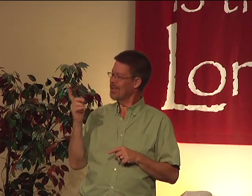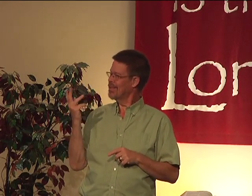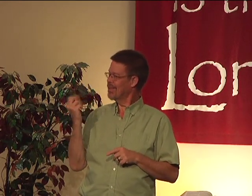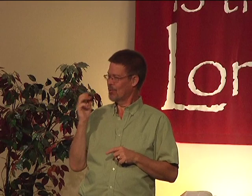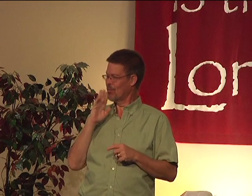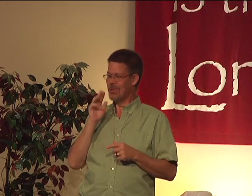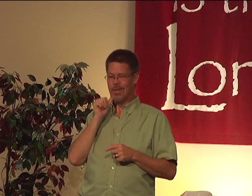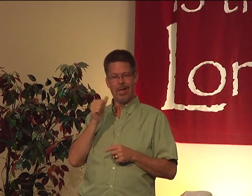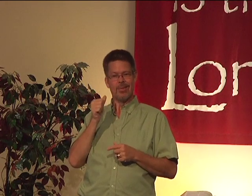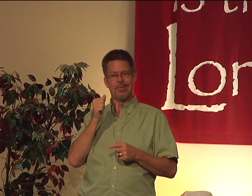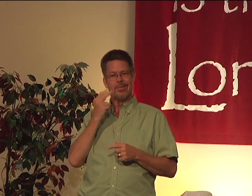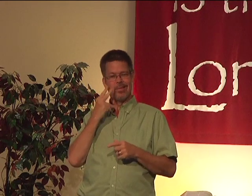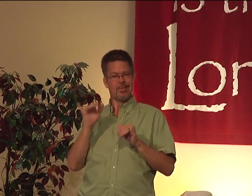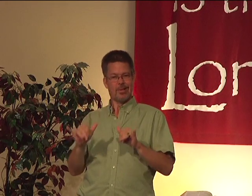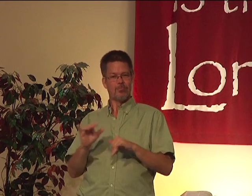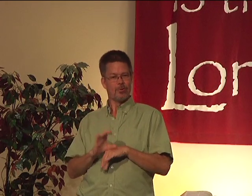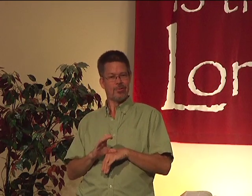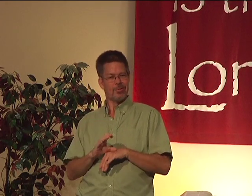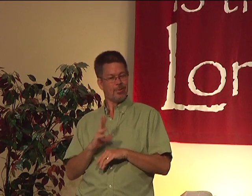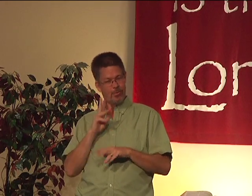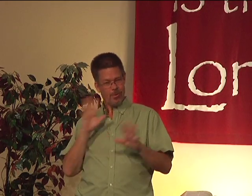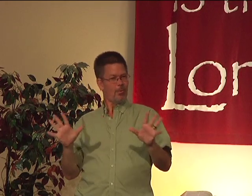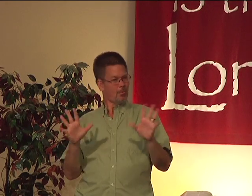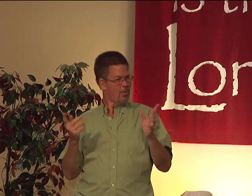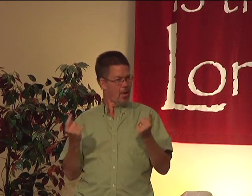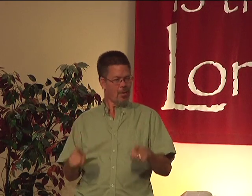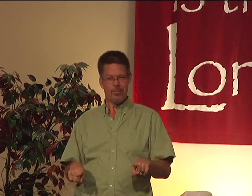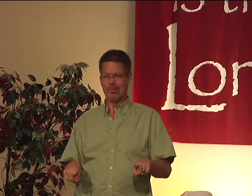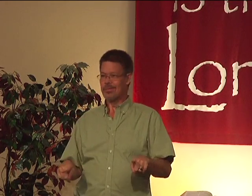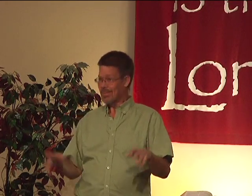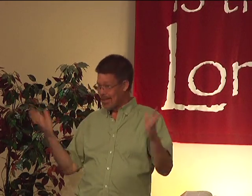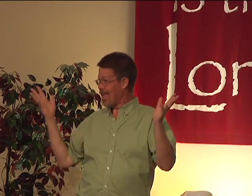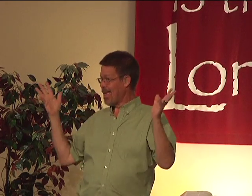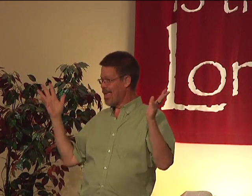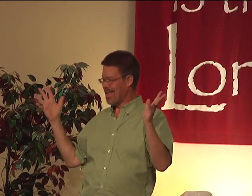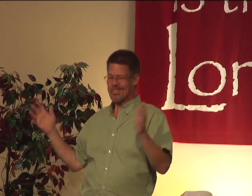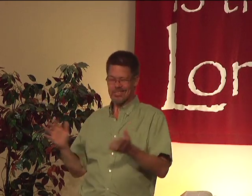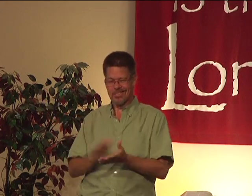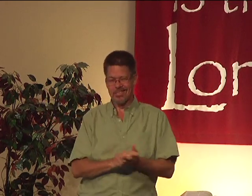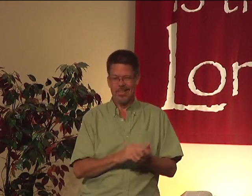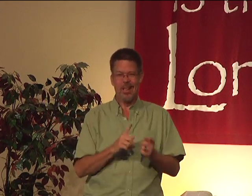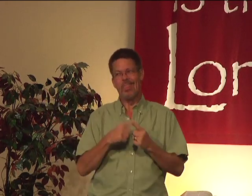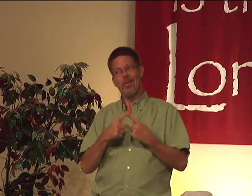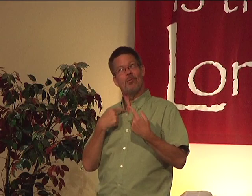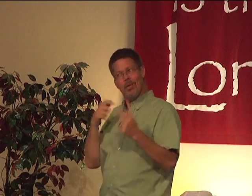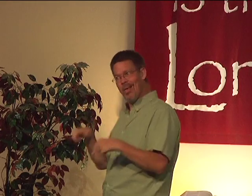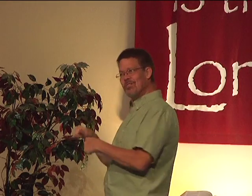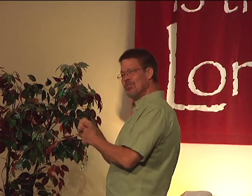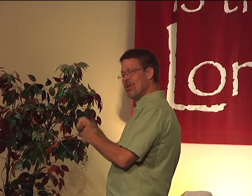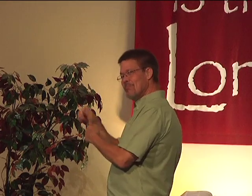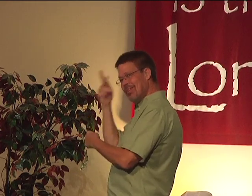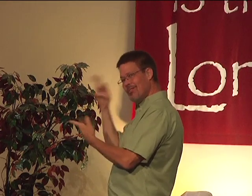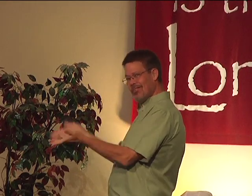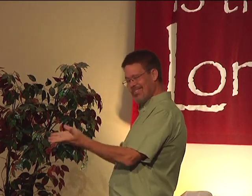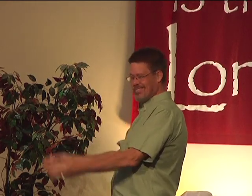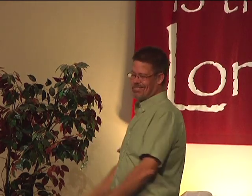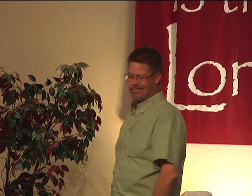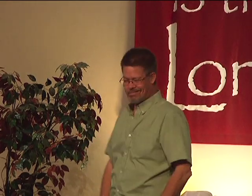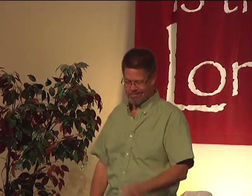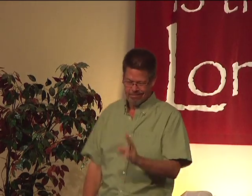be coming back in September, and he doesn't need to see the same church. Yeah. Shake it up. And then we might